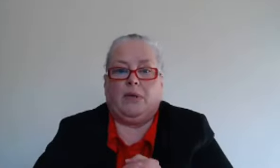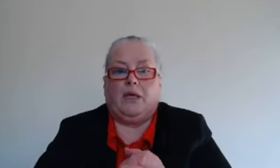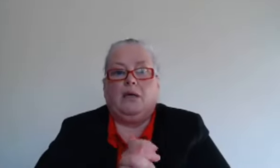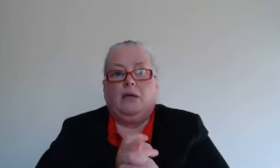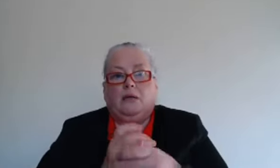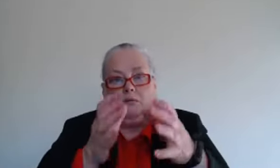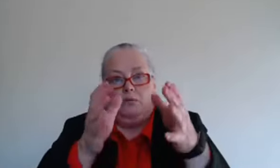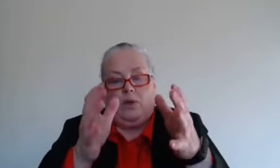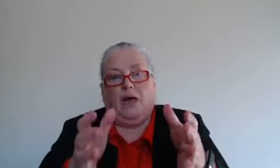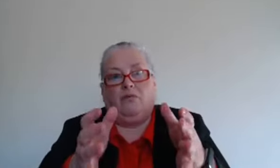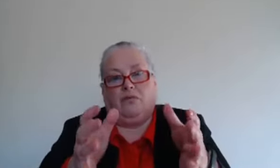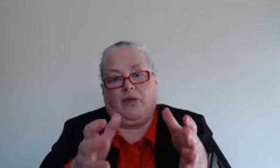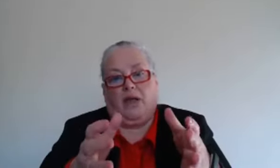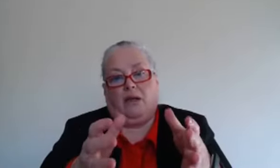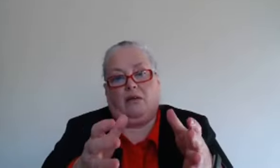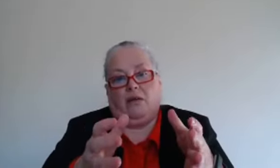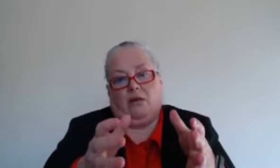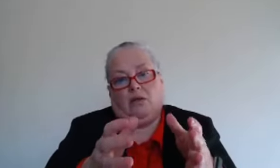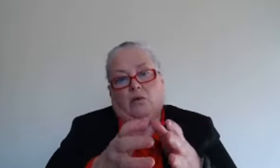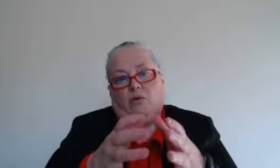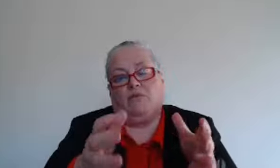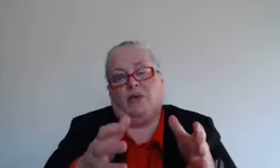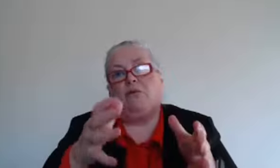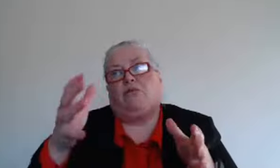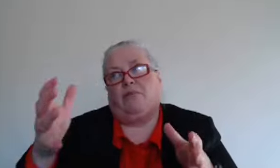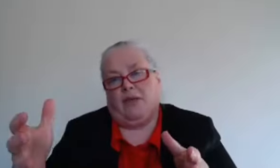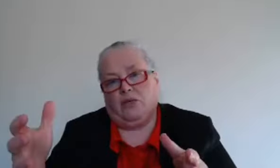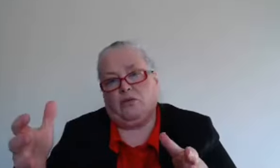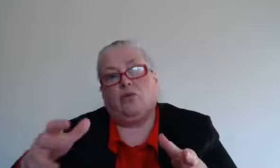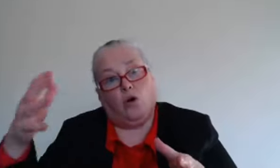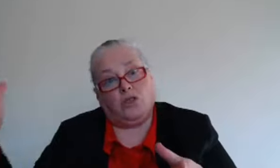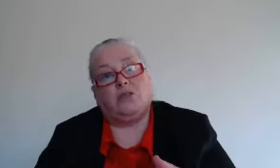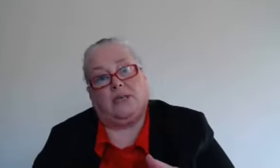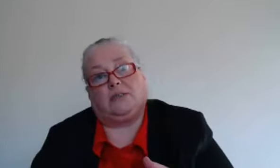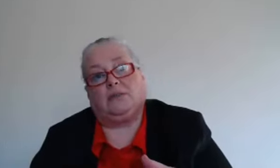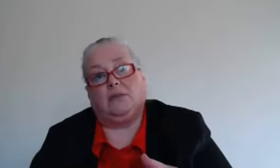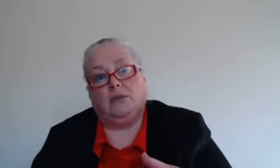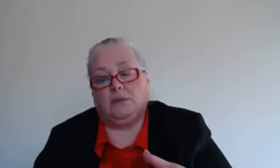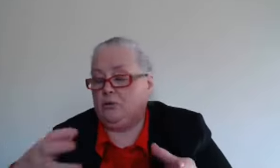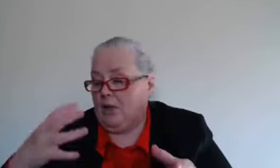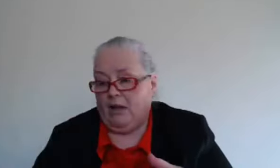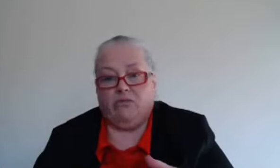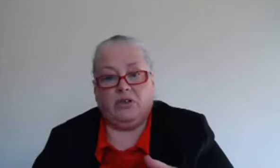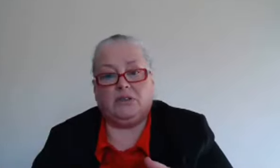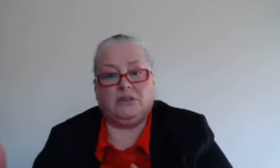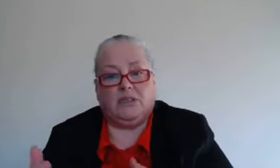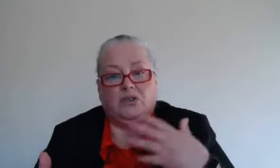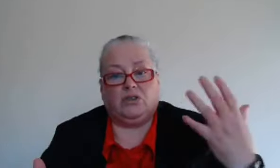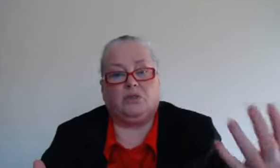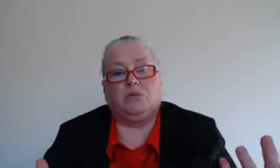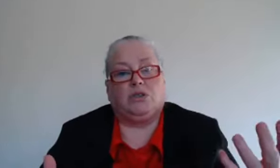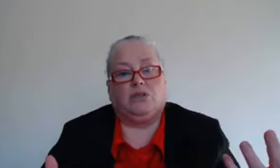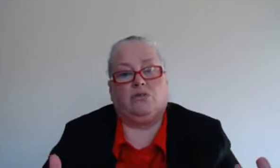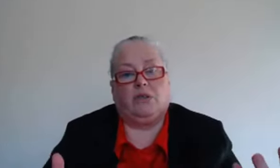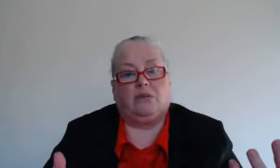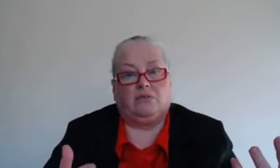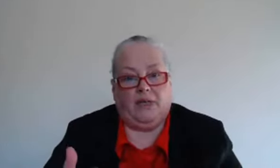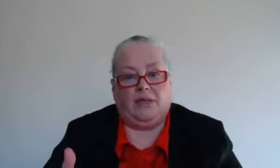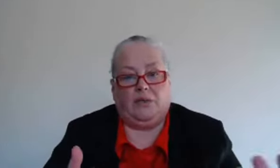be we have a fair you know a fear of failure or success so you can fear success just as much as your fear failure